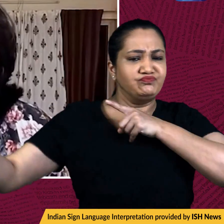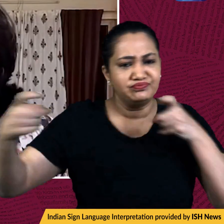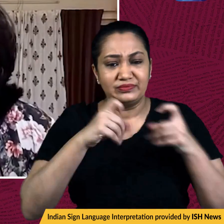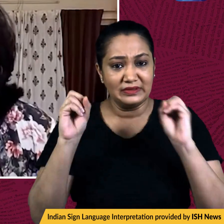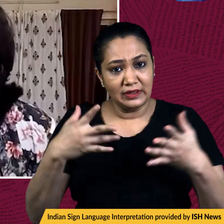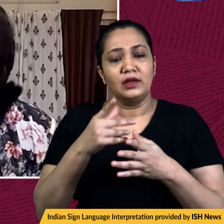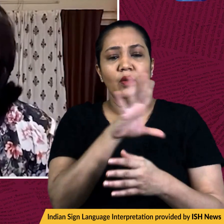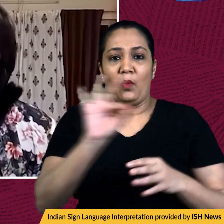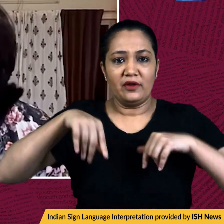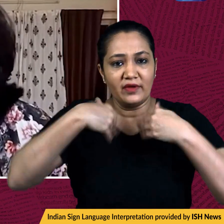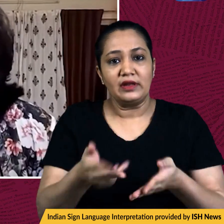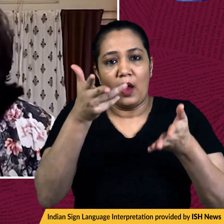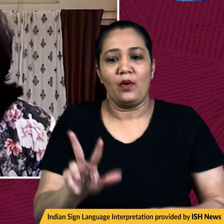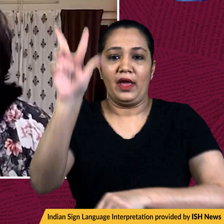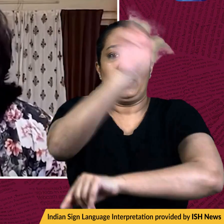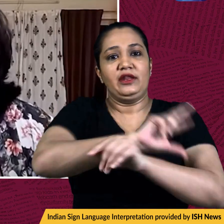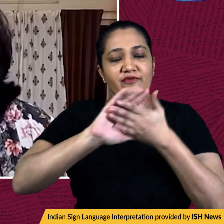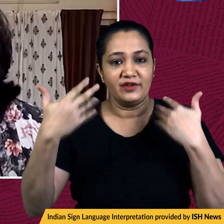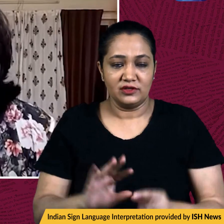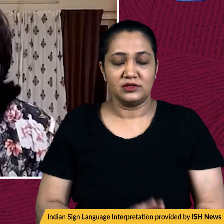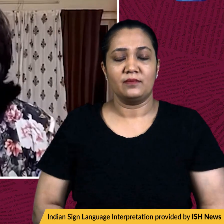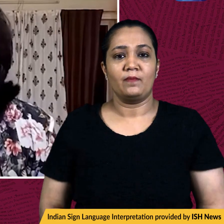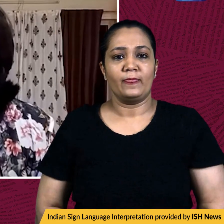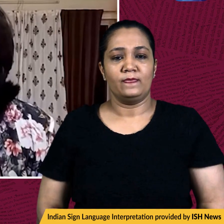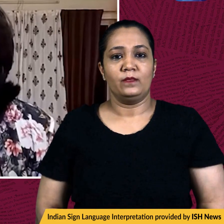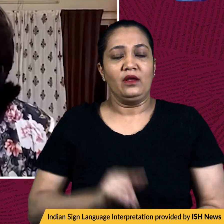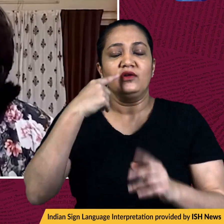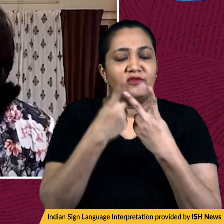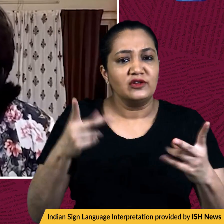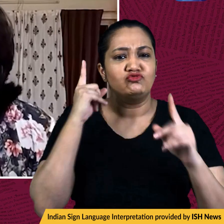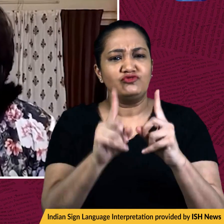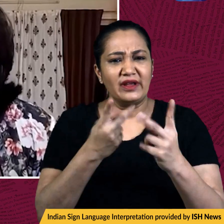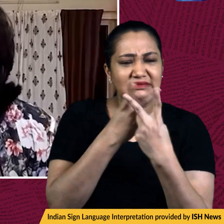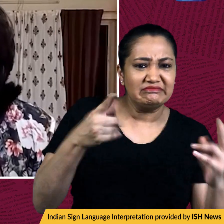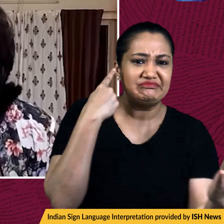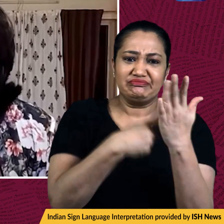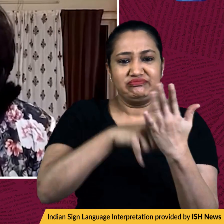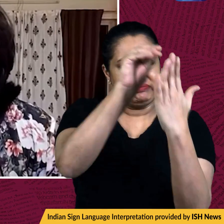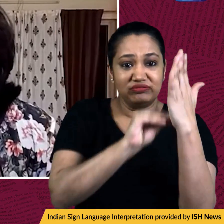Ukraine. It's day eight, drawing condemnation and sanctions from major world powers.